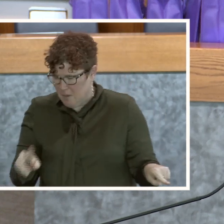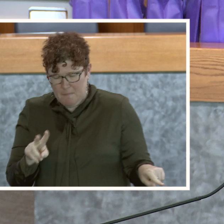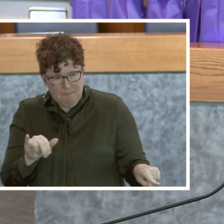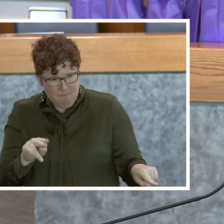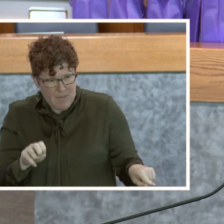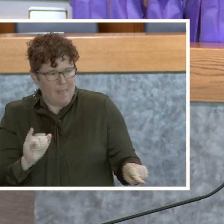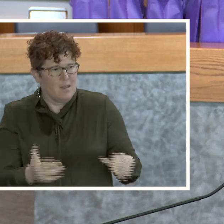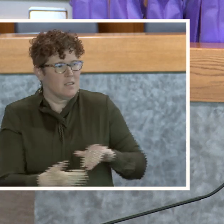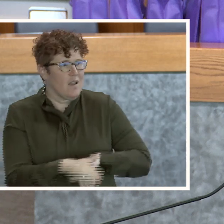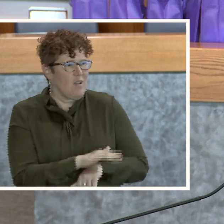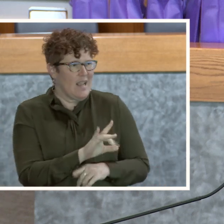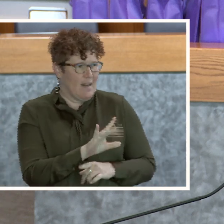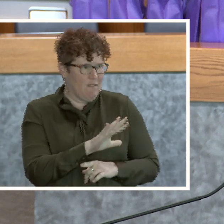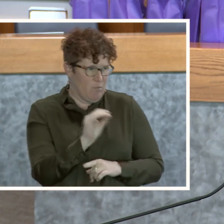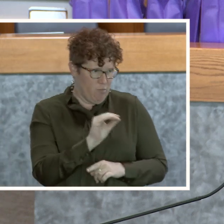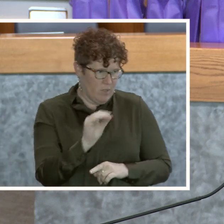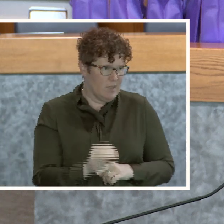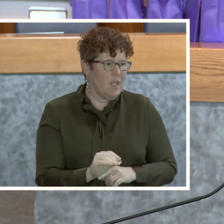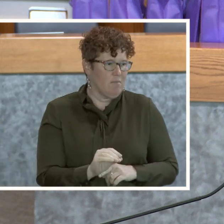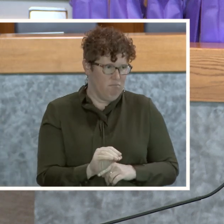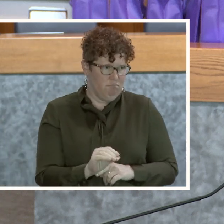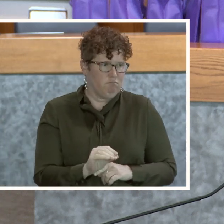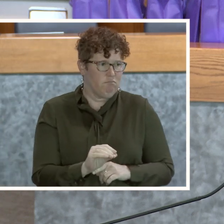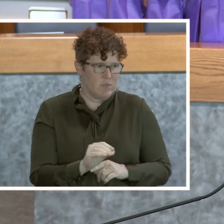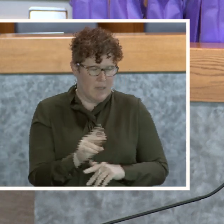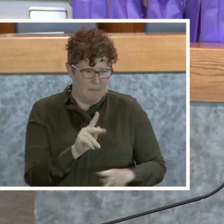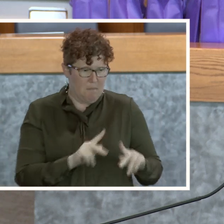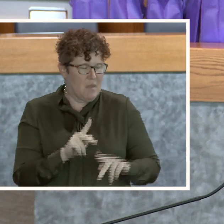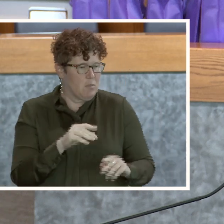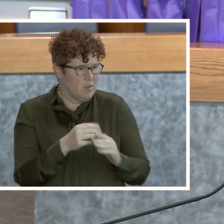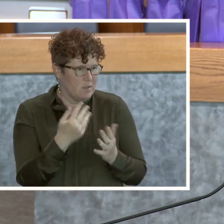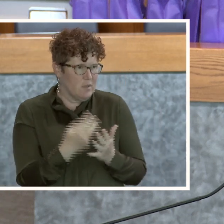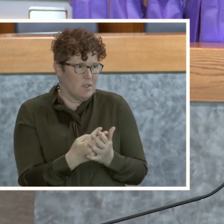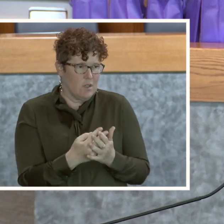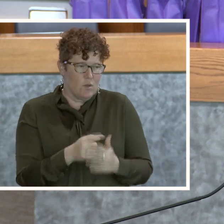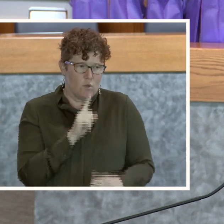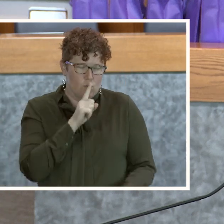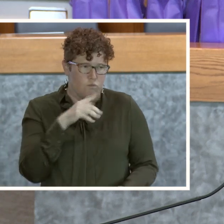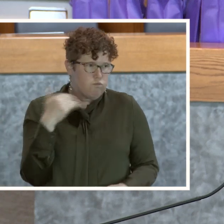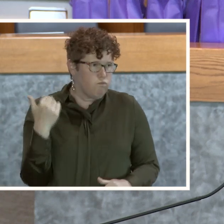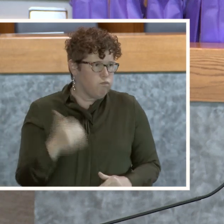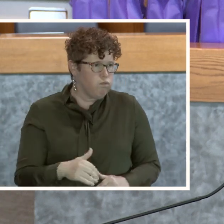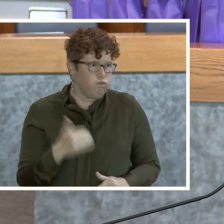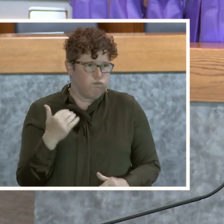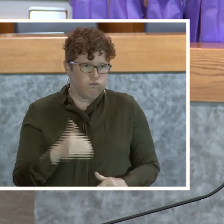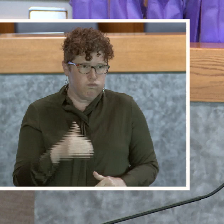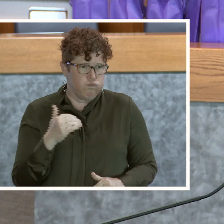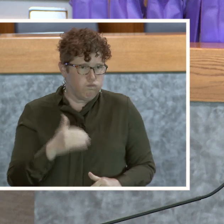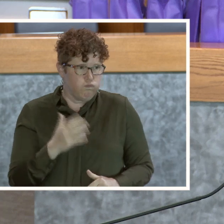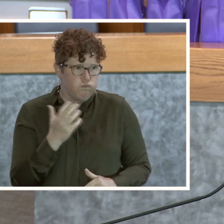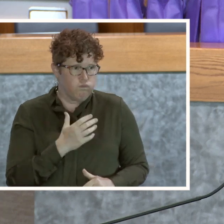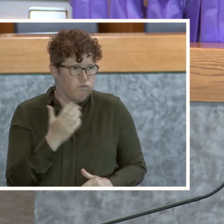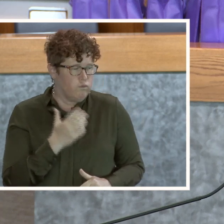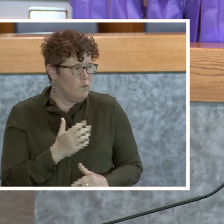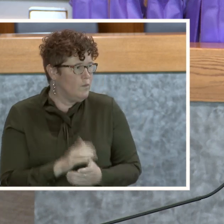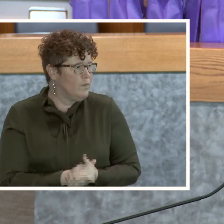85% of the nation's incarcerated population. Let that sink in for a second. It's incredible. So